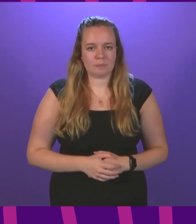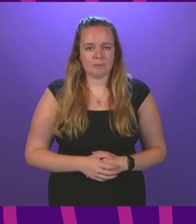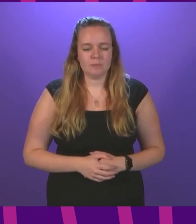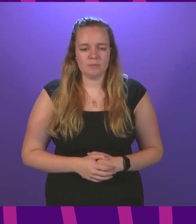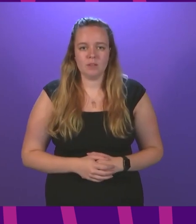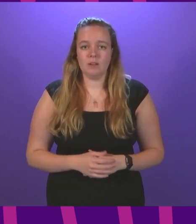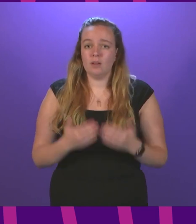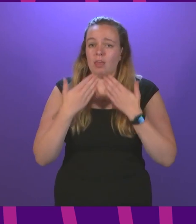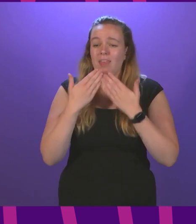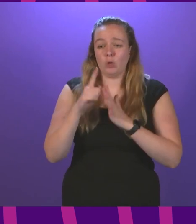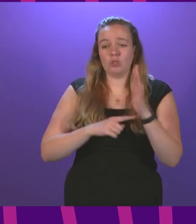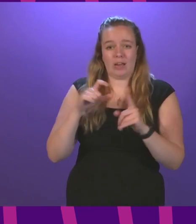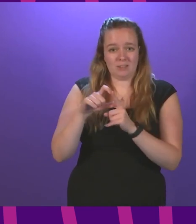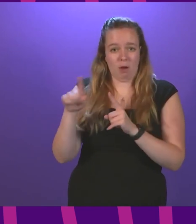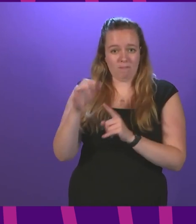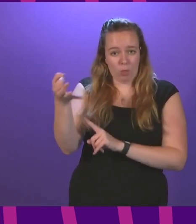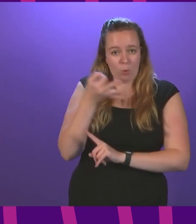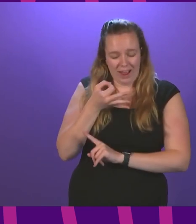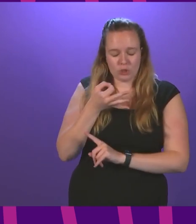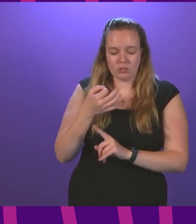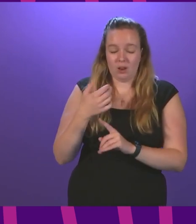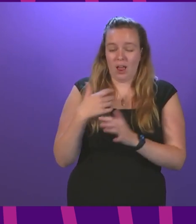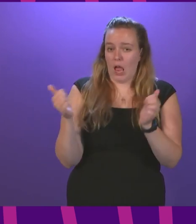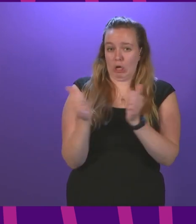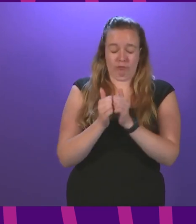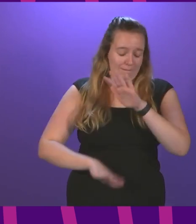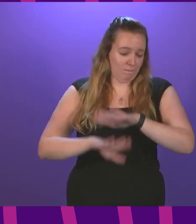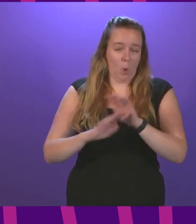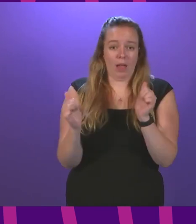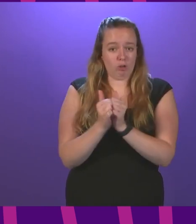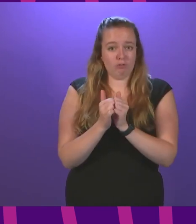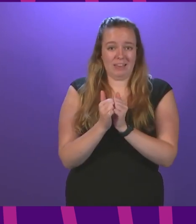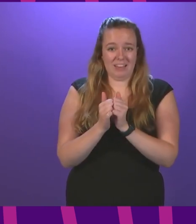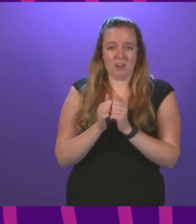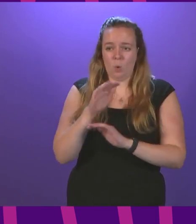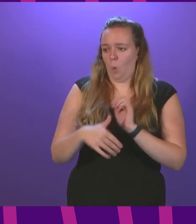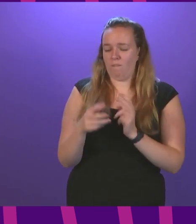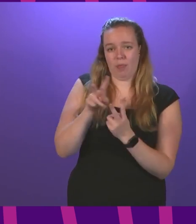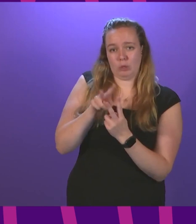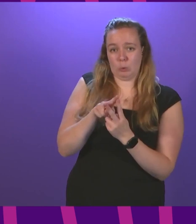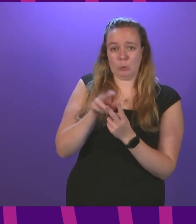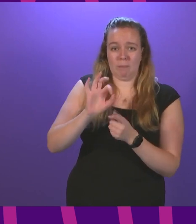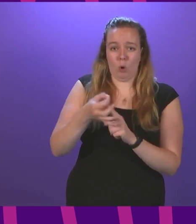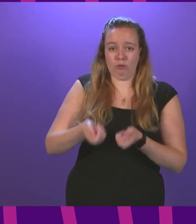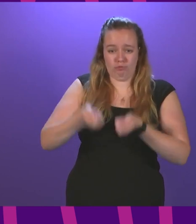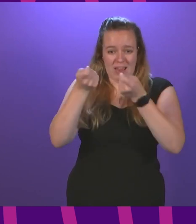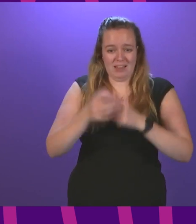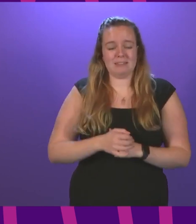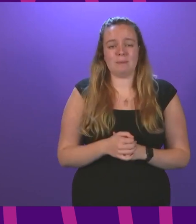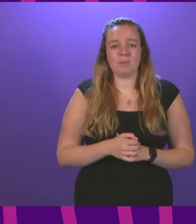can I thank Jackie Dunbar for that question and agree with her wholeheartedly on the two related points she makes firstly